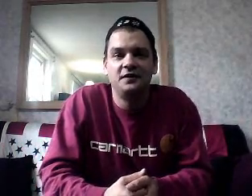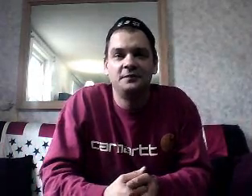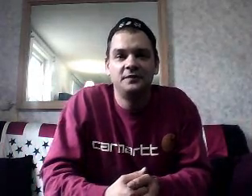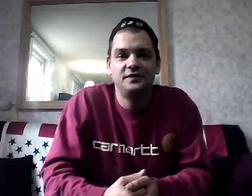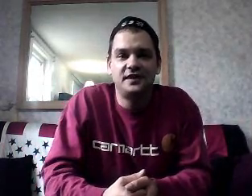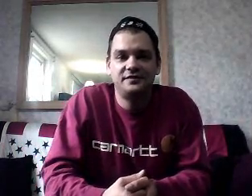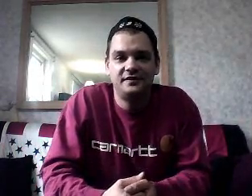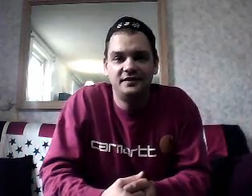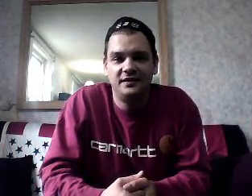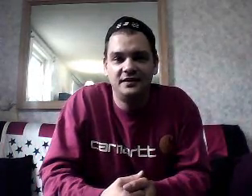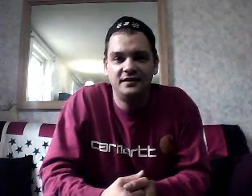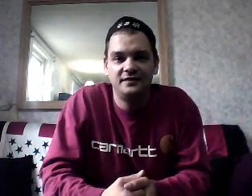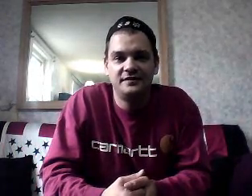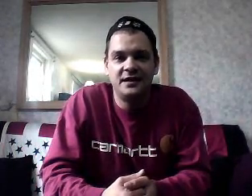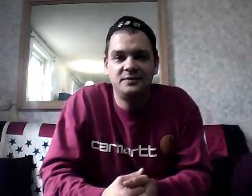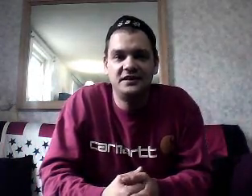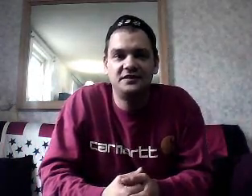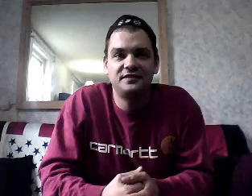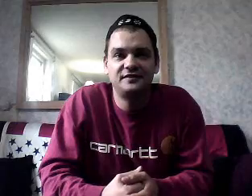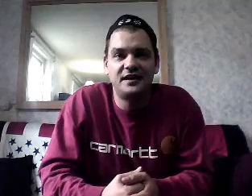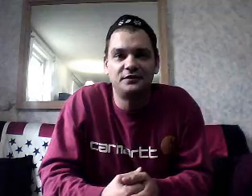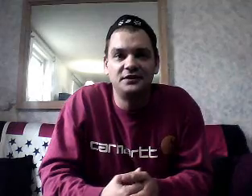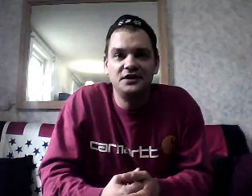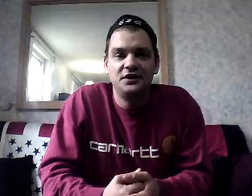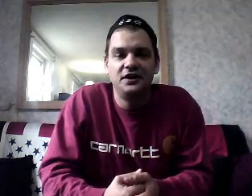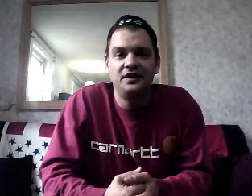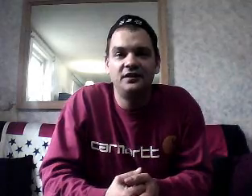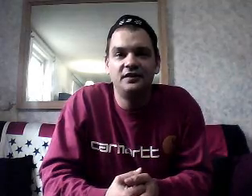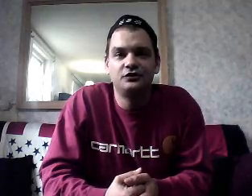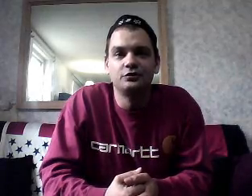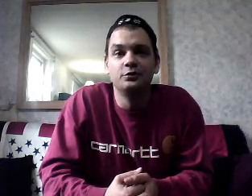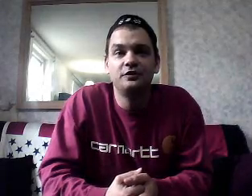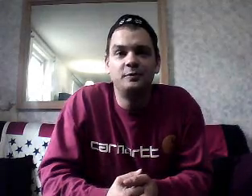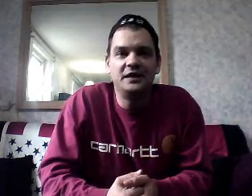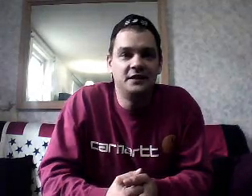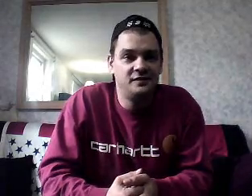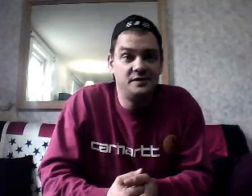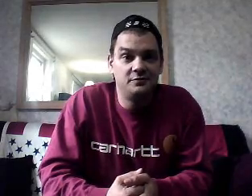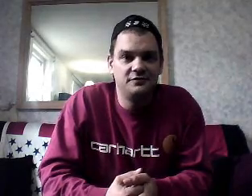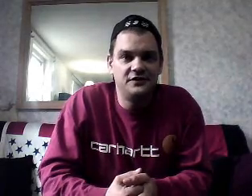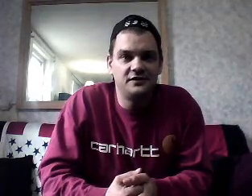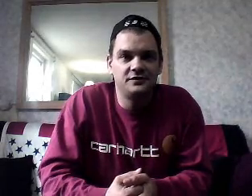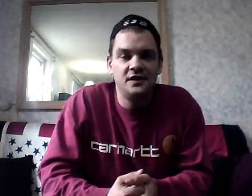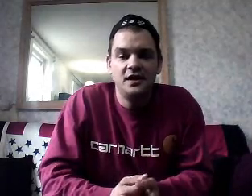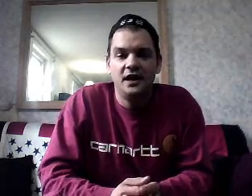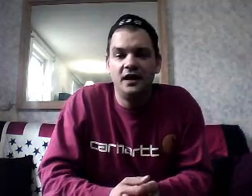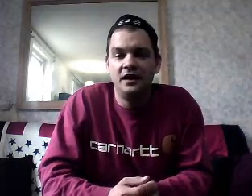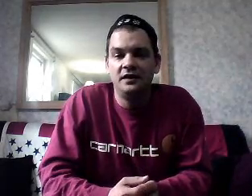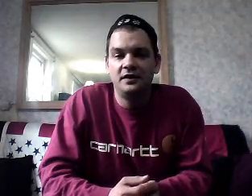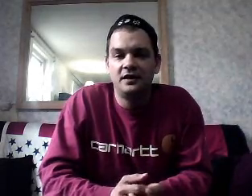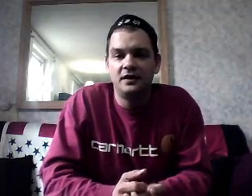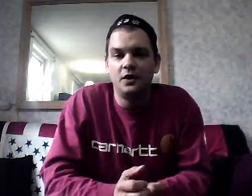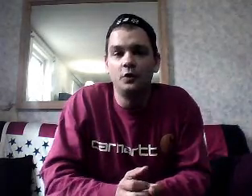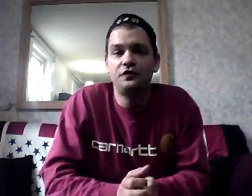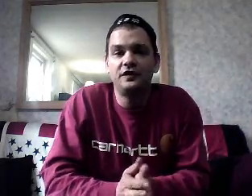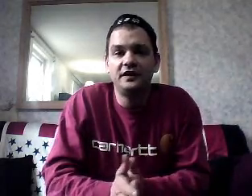The dust is now beginning to settle, and the truth is beginning to be revealed, and hopefully